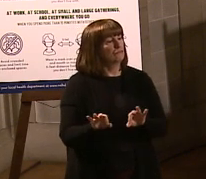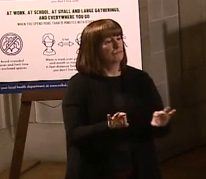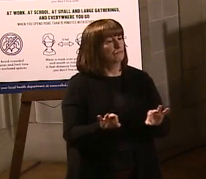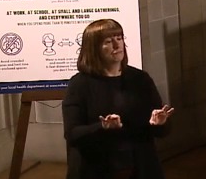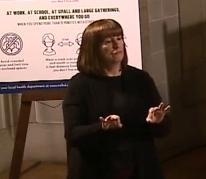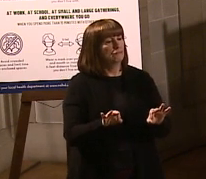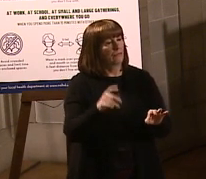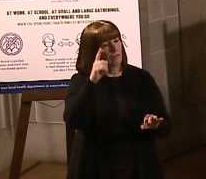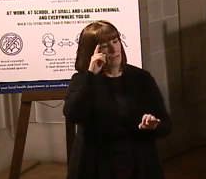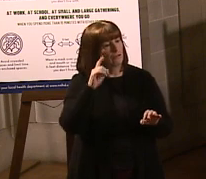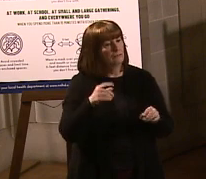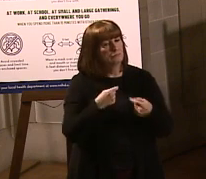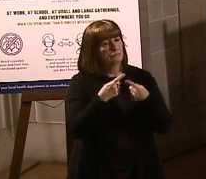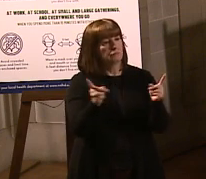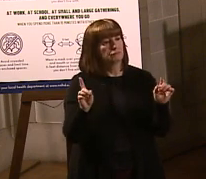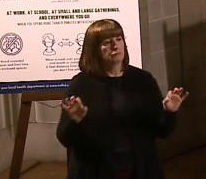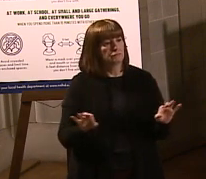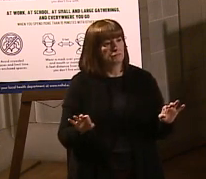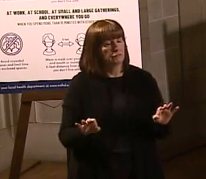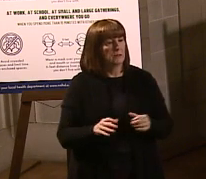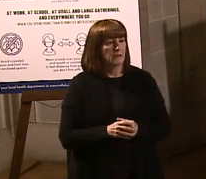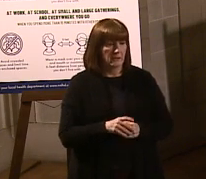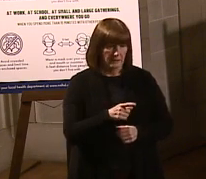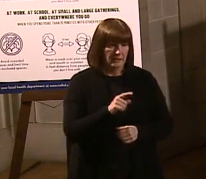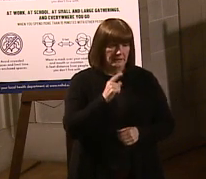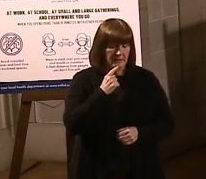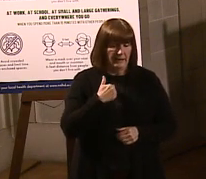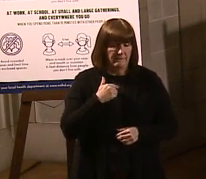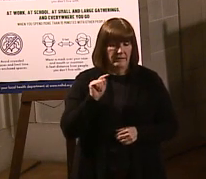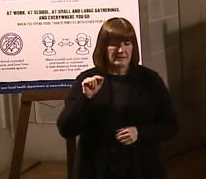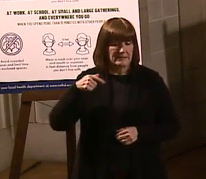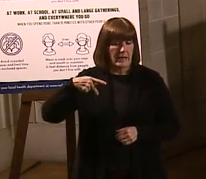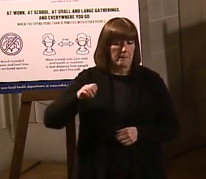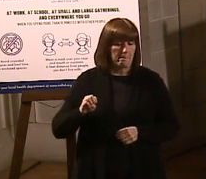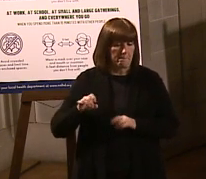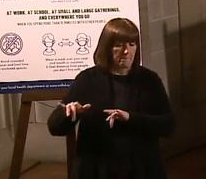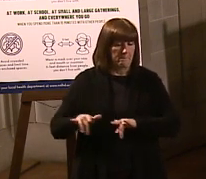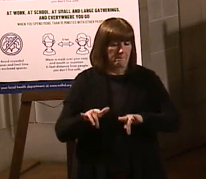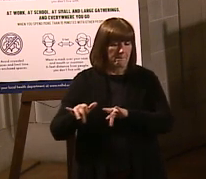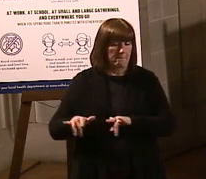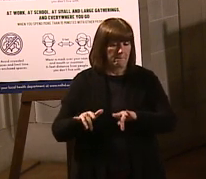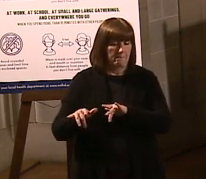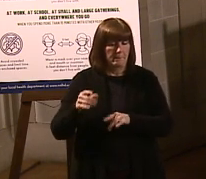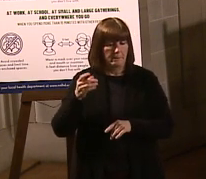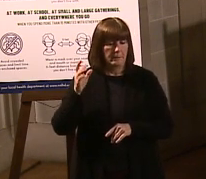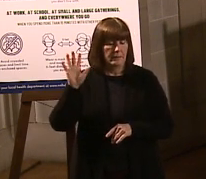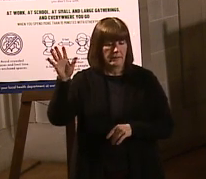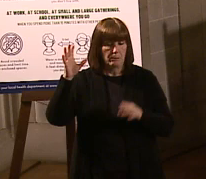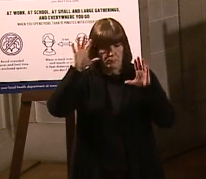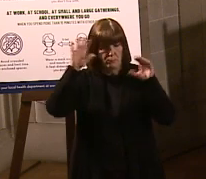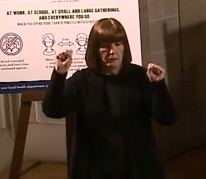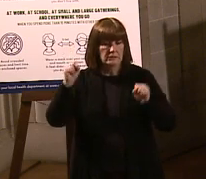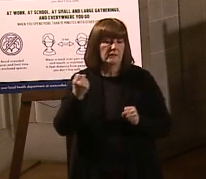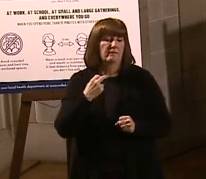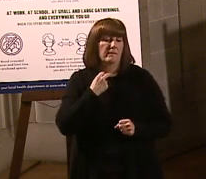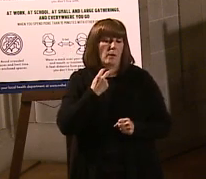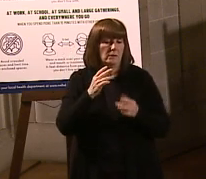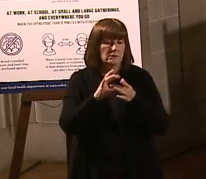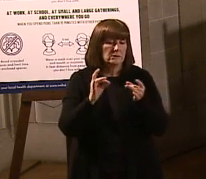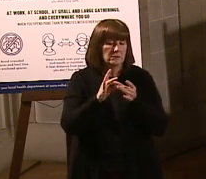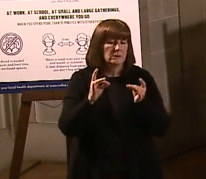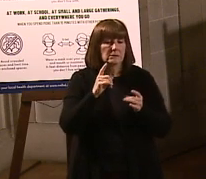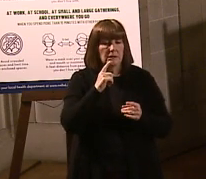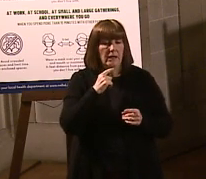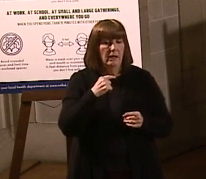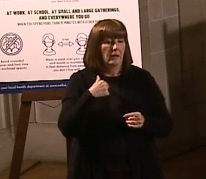So then Paul's asking, wasn't there a tape where the President said, I didn't want to have people freak out, so I downplayed the seriousness of it?